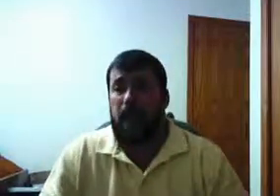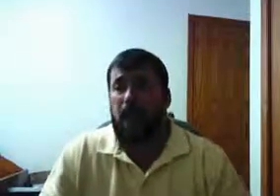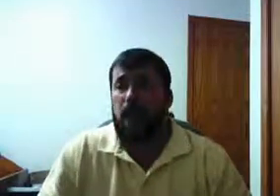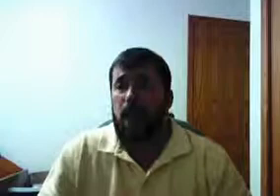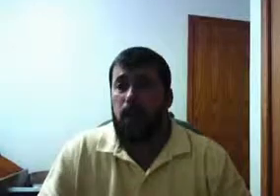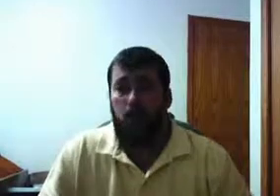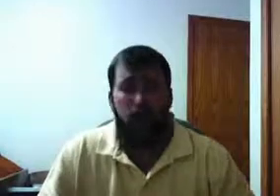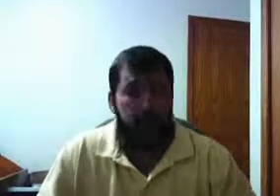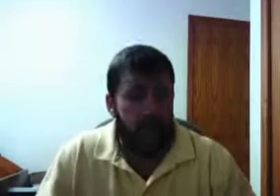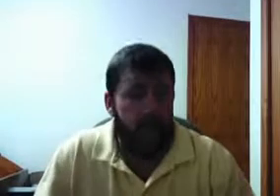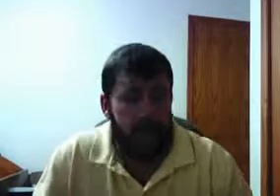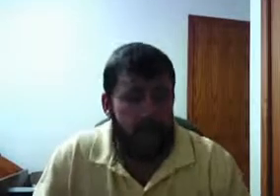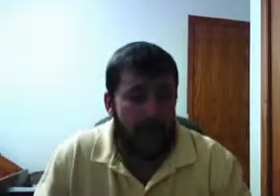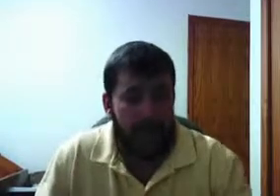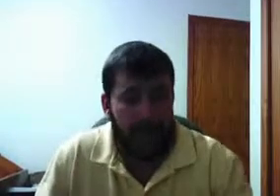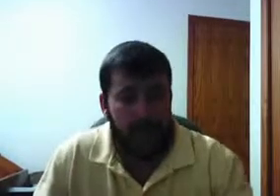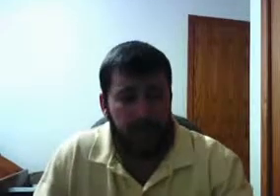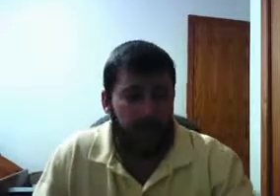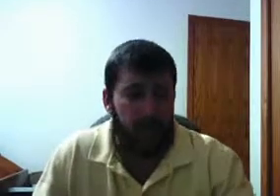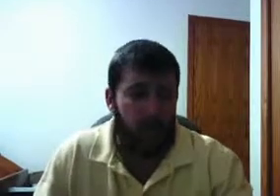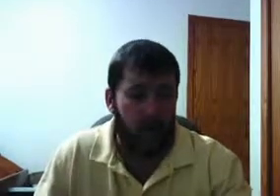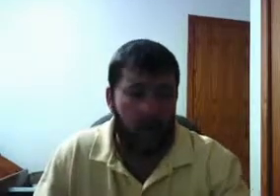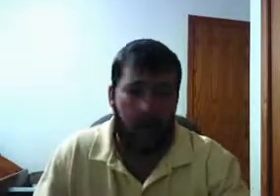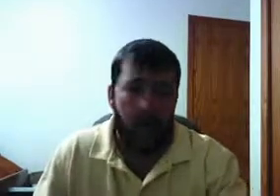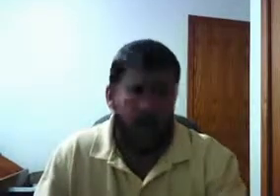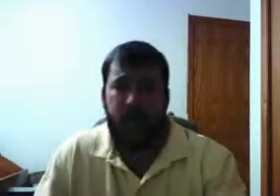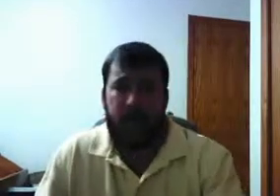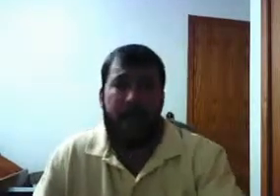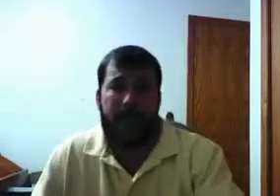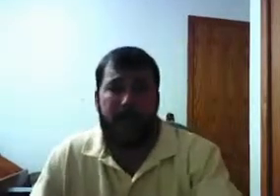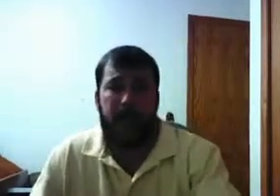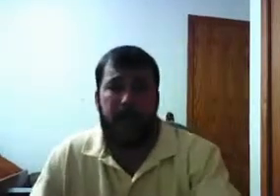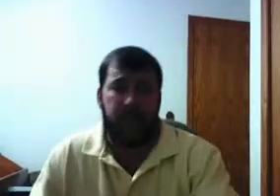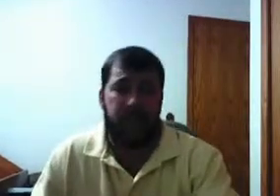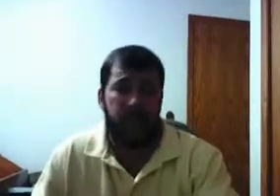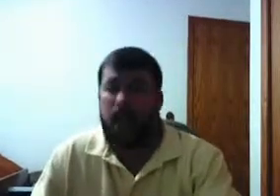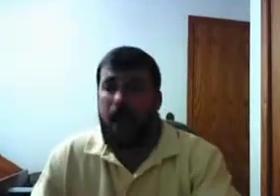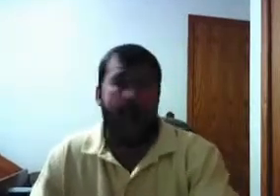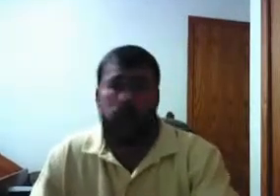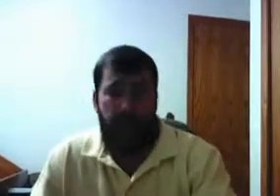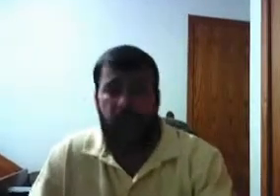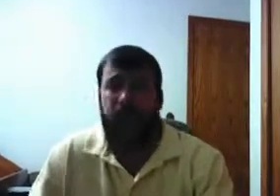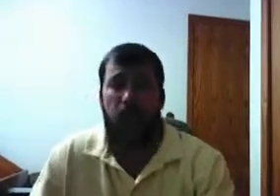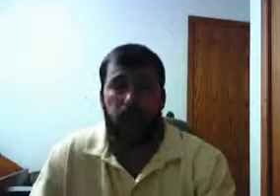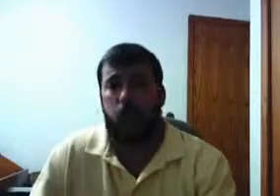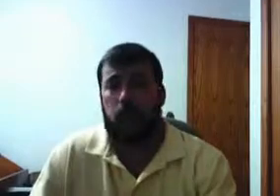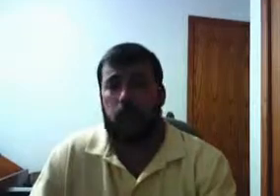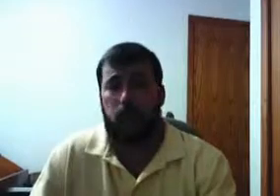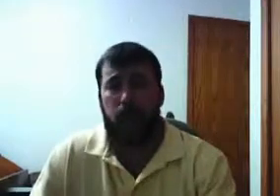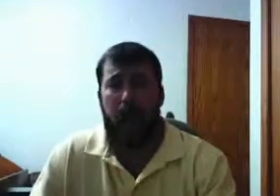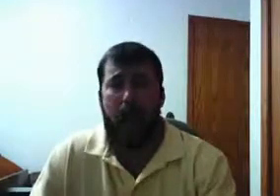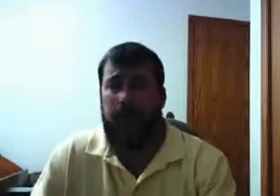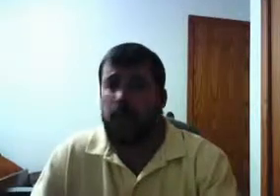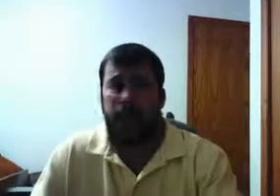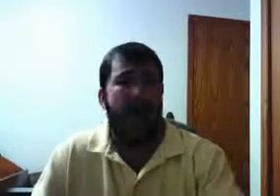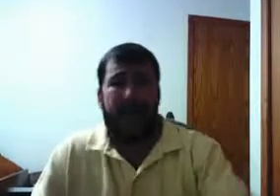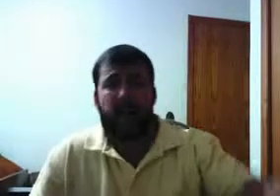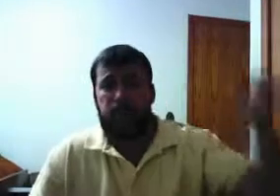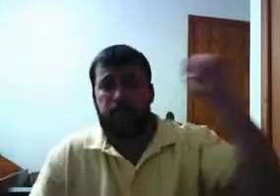glory to God, you might not believe in the New World Order, but I've come by to tell you something. I don't care if you call them New World Order or not. By God, you better call them